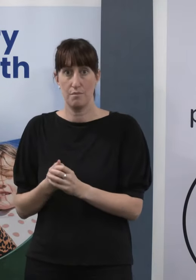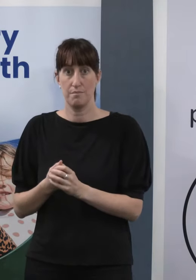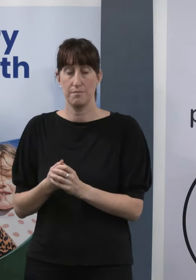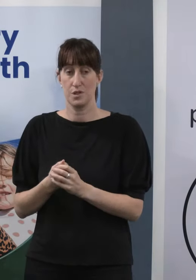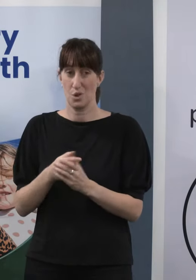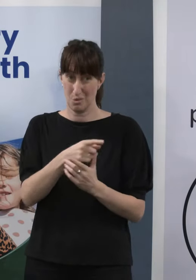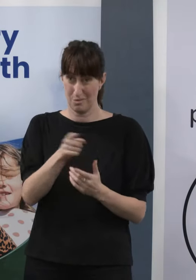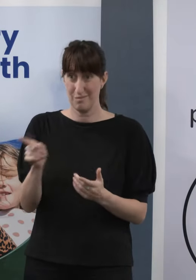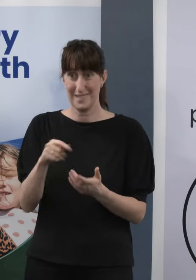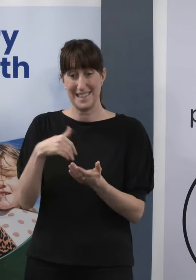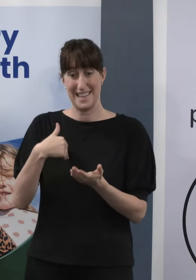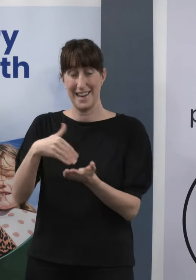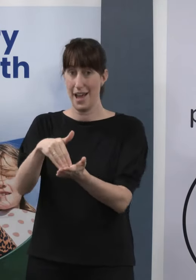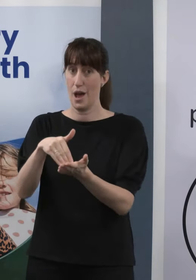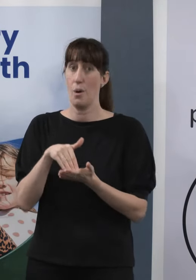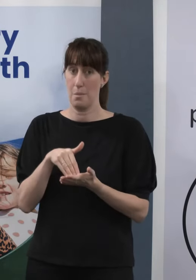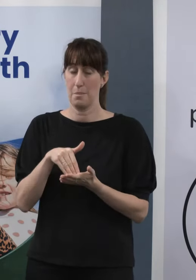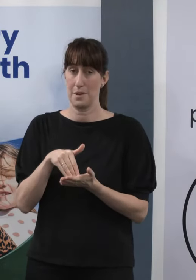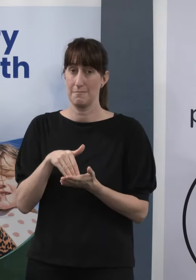help us get through winter in good shape.